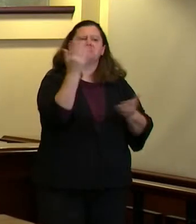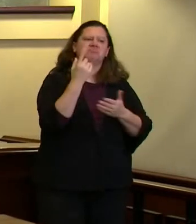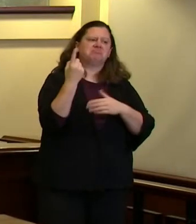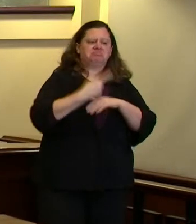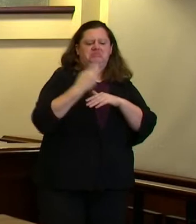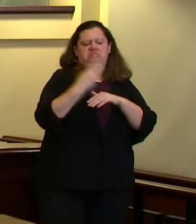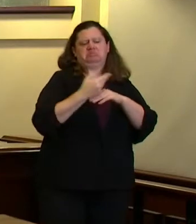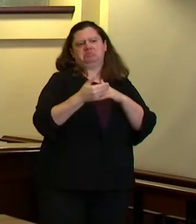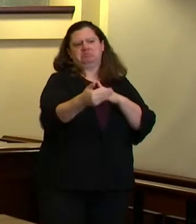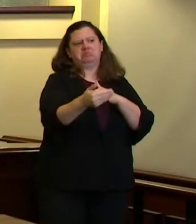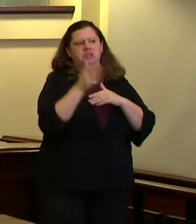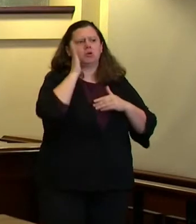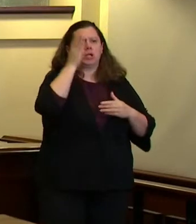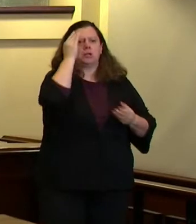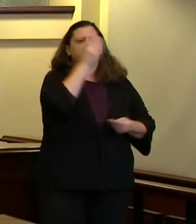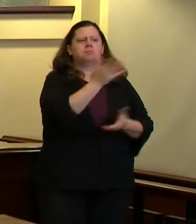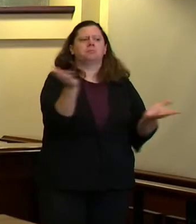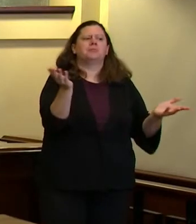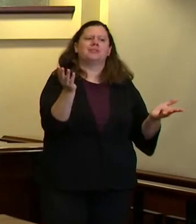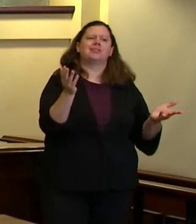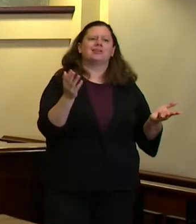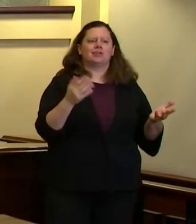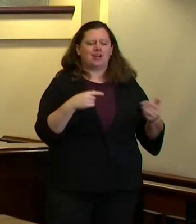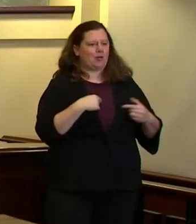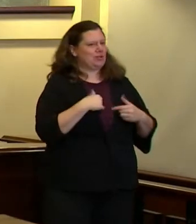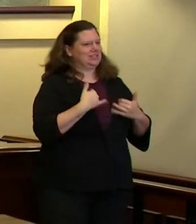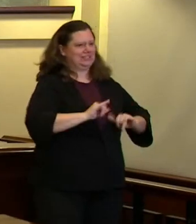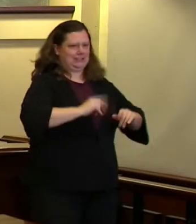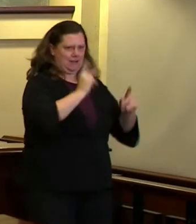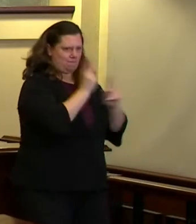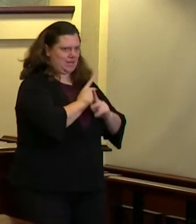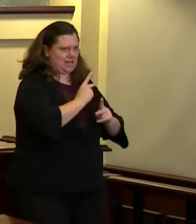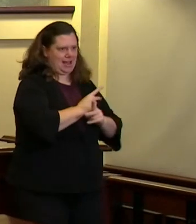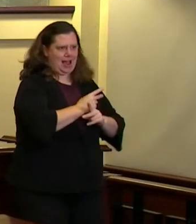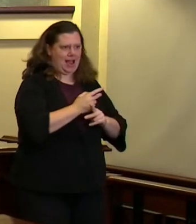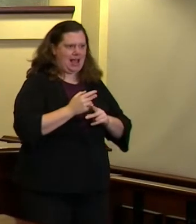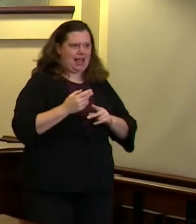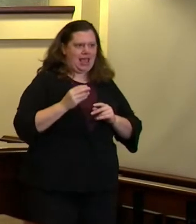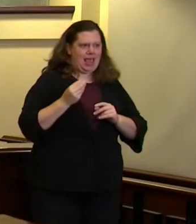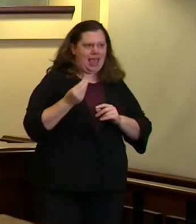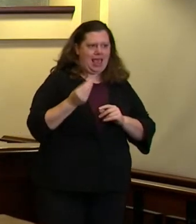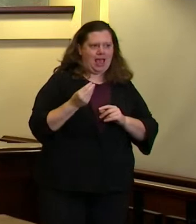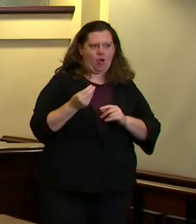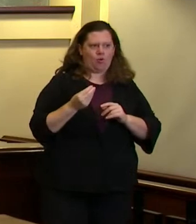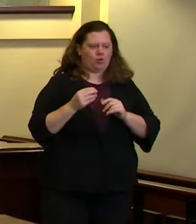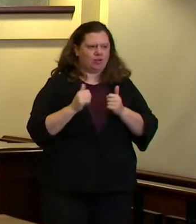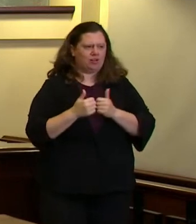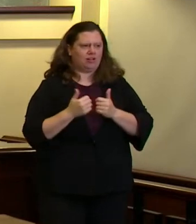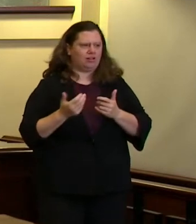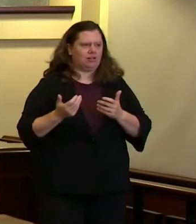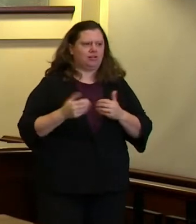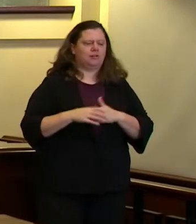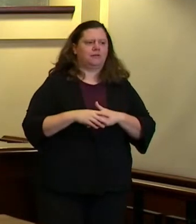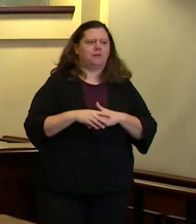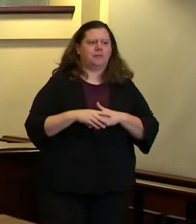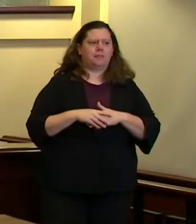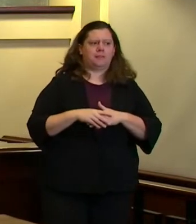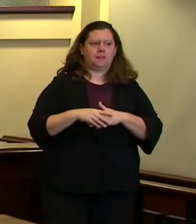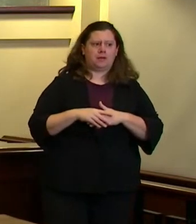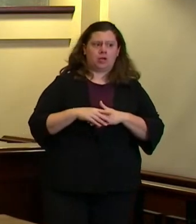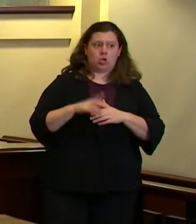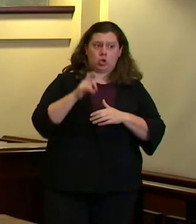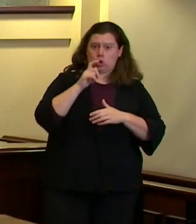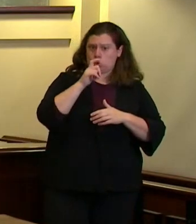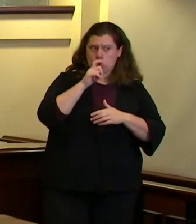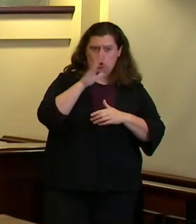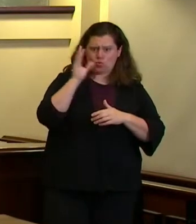is with regard to interagency cooperation and i i don't know if that'll come out of our office or out of the